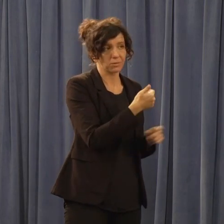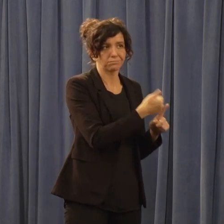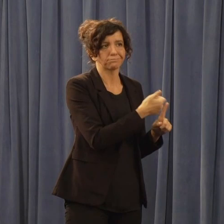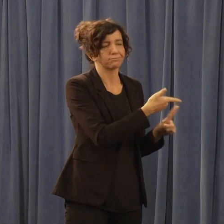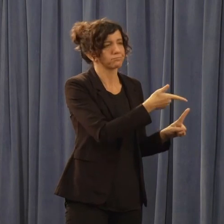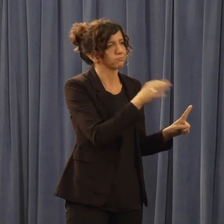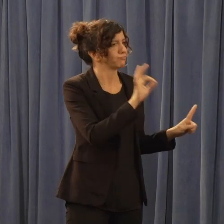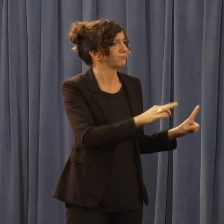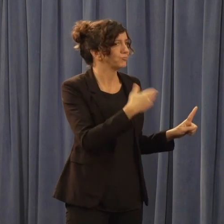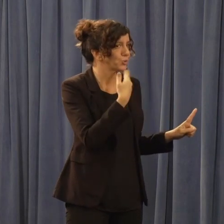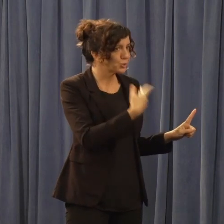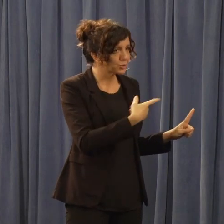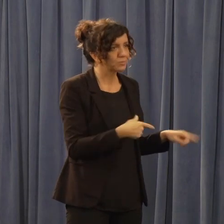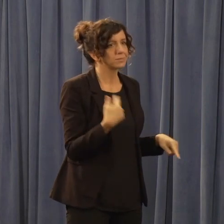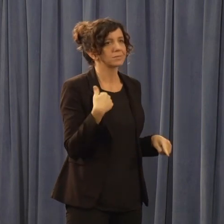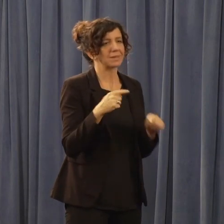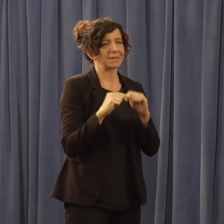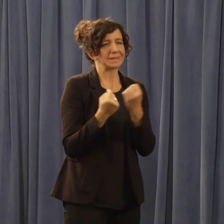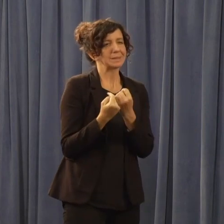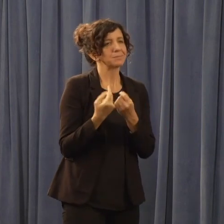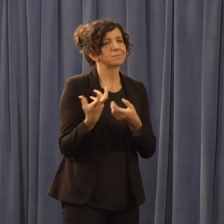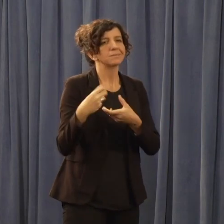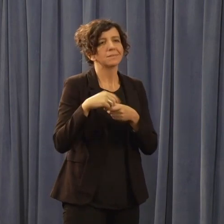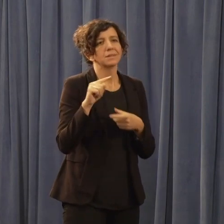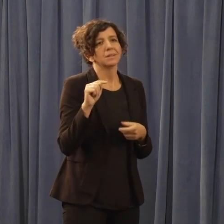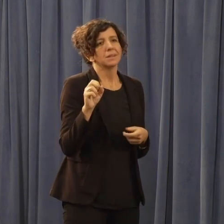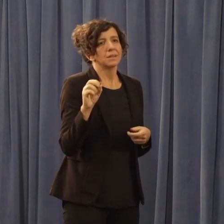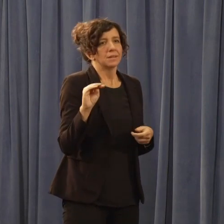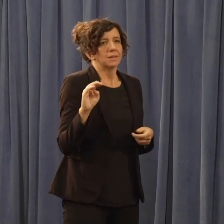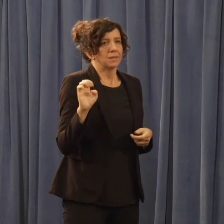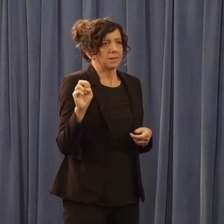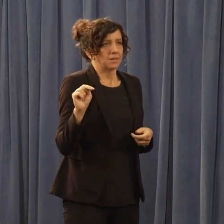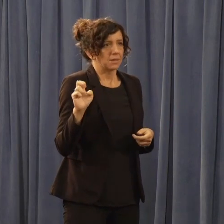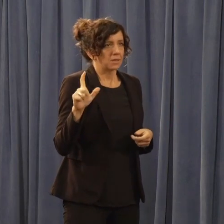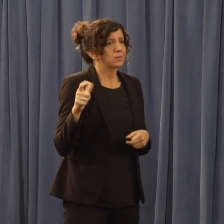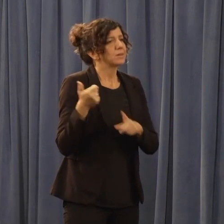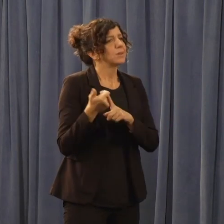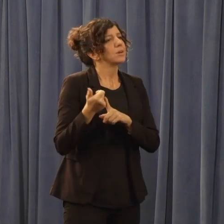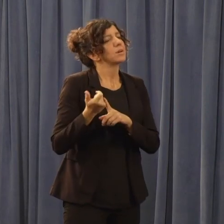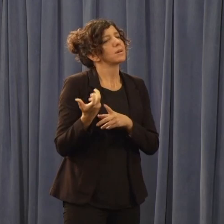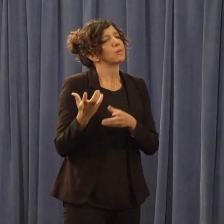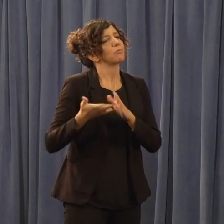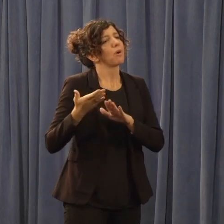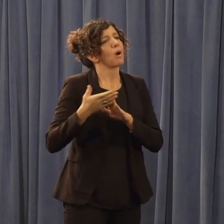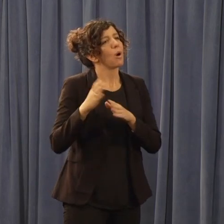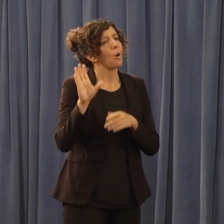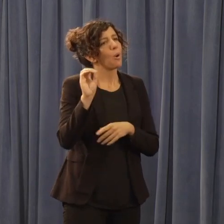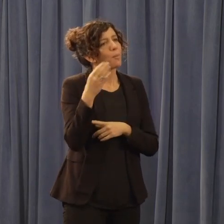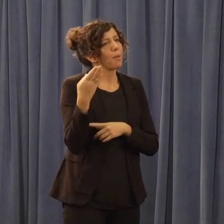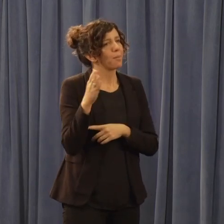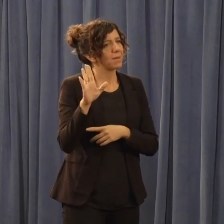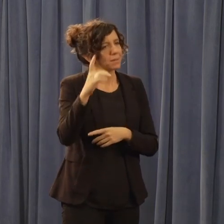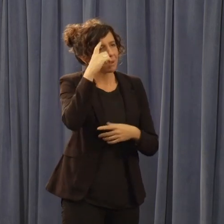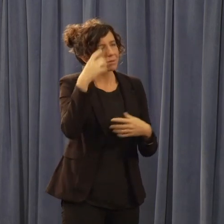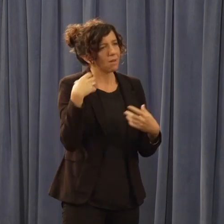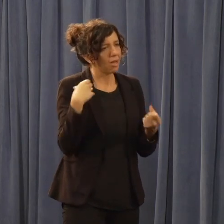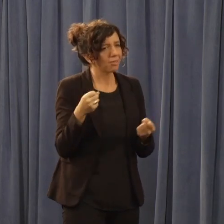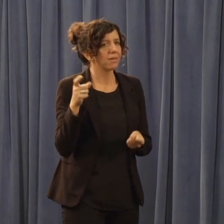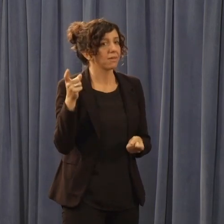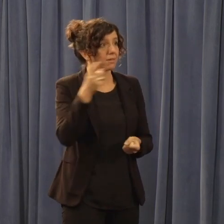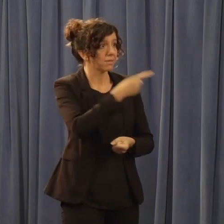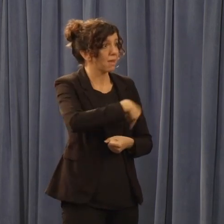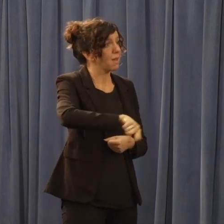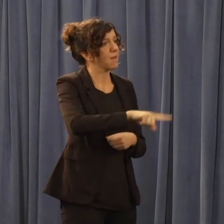inspiration. We've got a team, Tom Inzel, as you know, we hired, used to run Obama's mental health work. They've been mocking up some ideas.